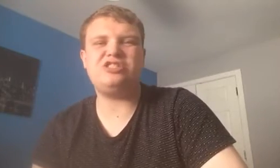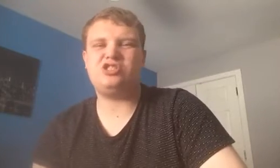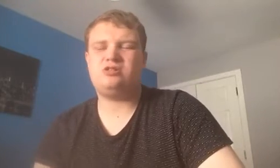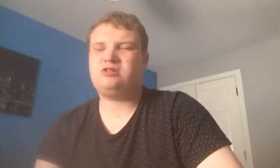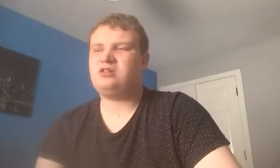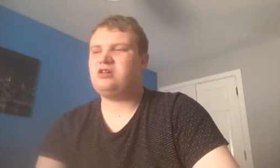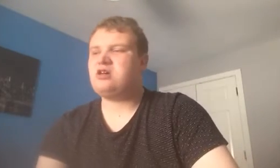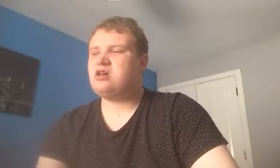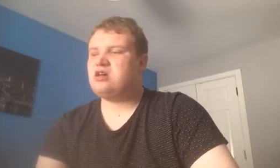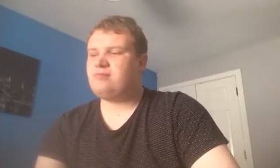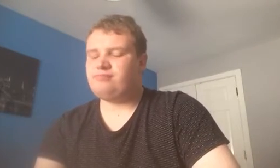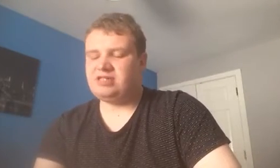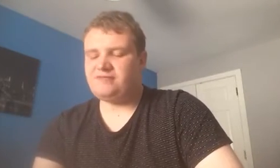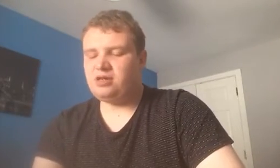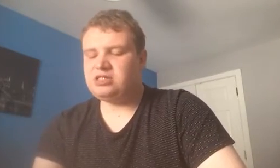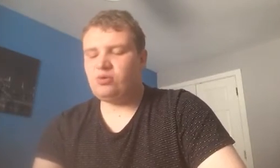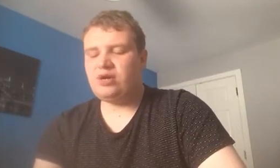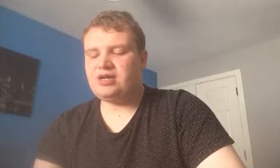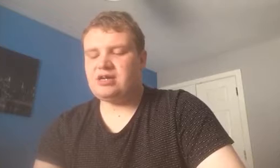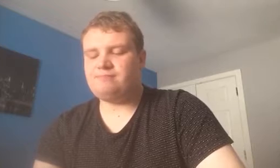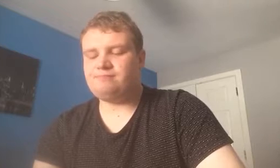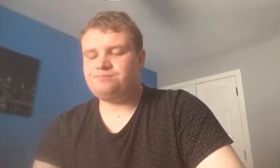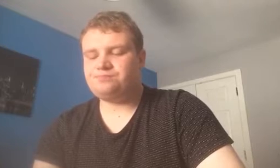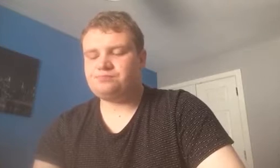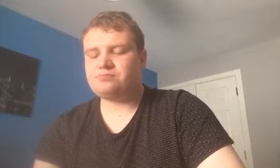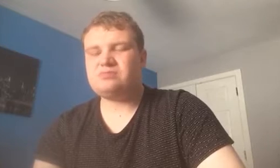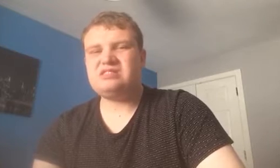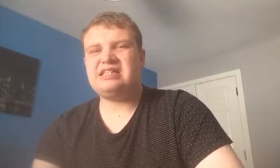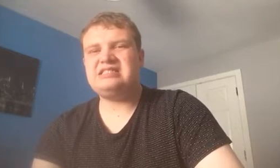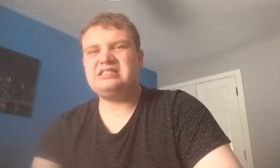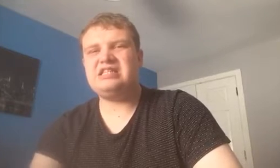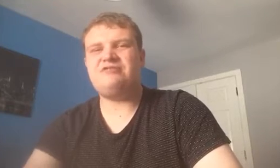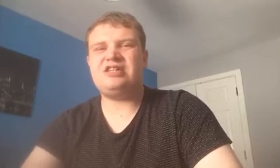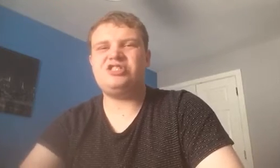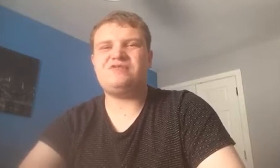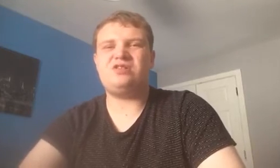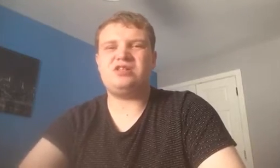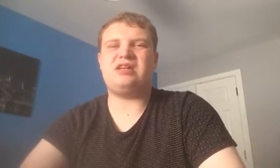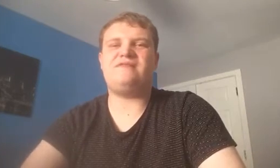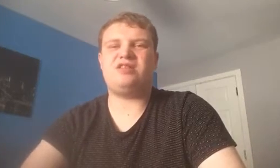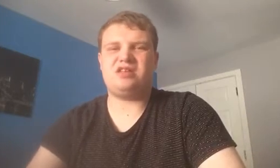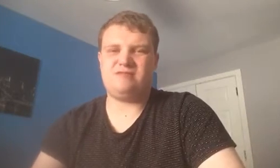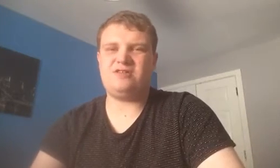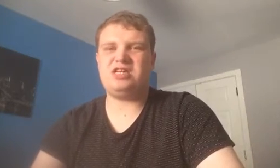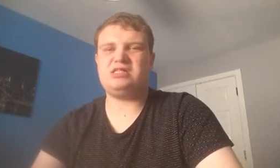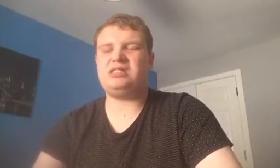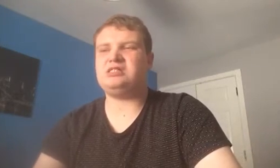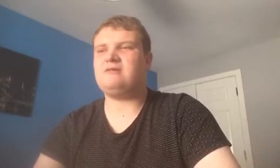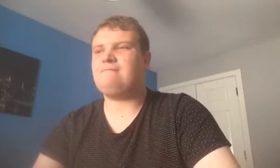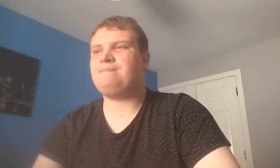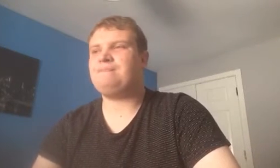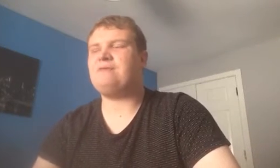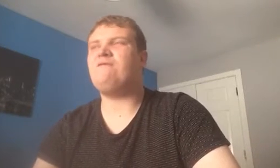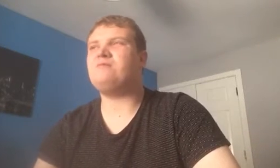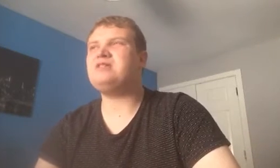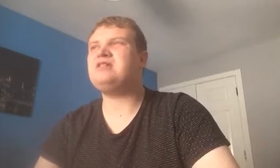age. But, as far as I'm aware, he's to stay at Rangers for the, for the, for next season. Now, for me,